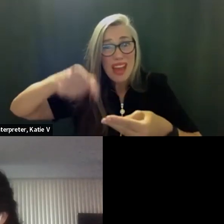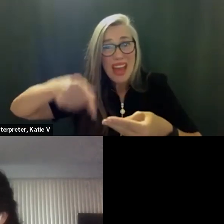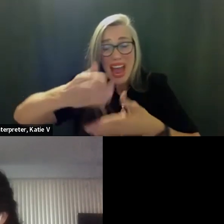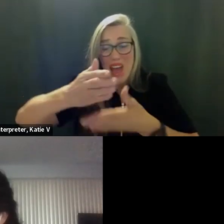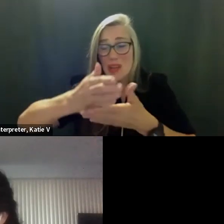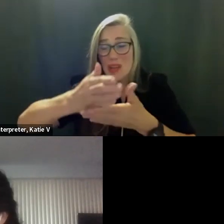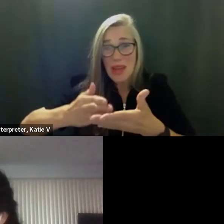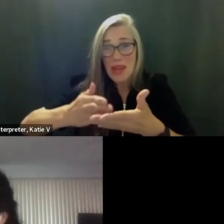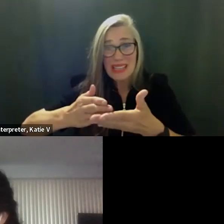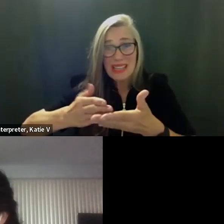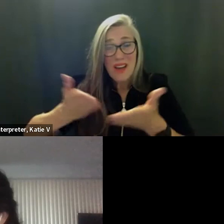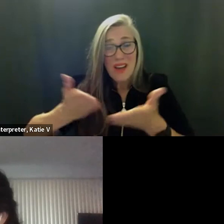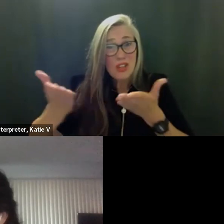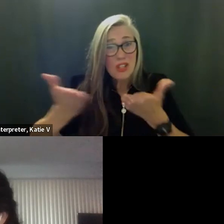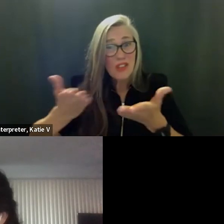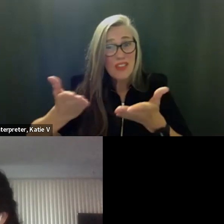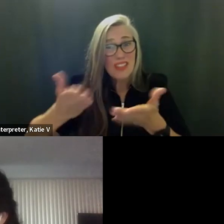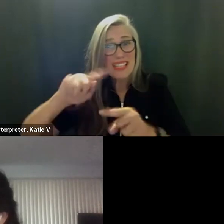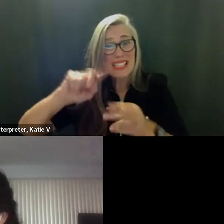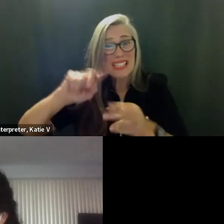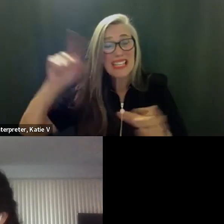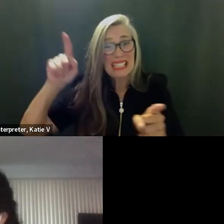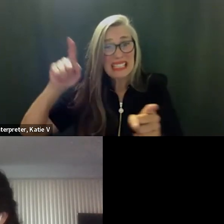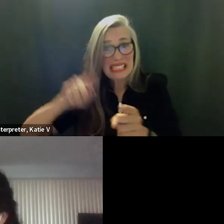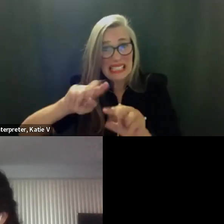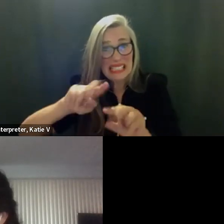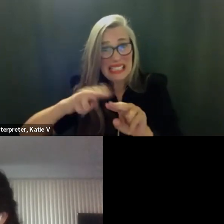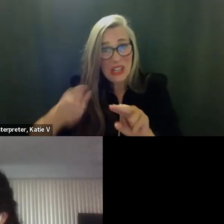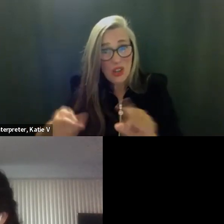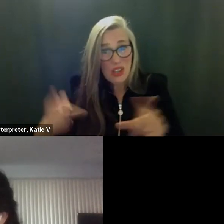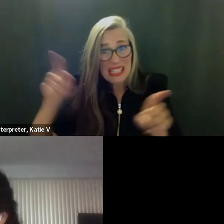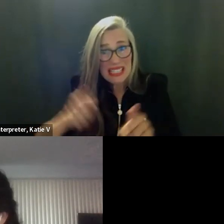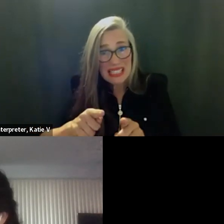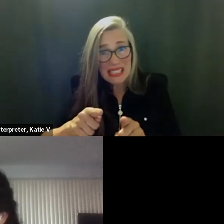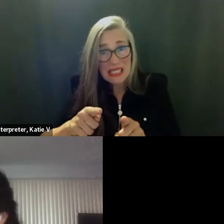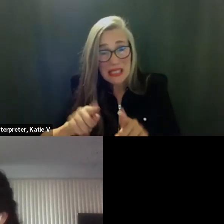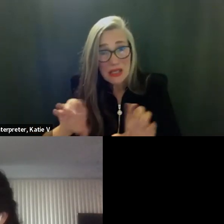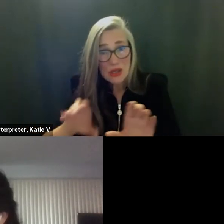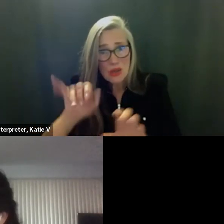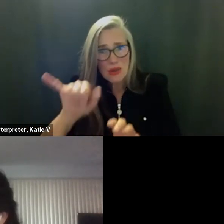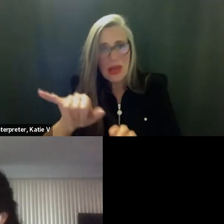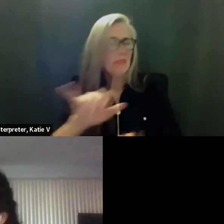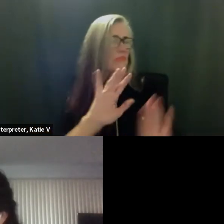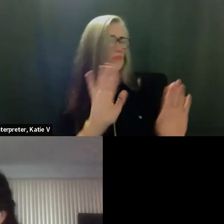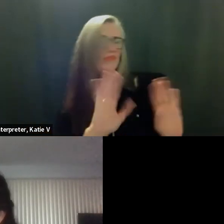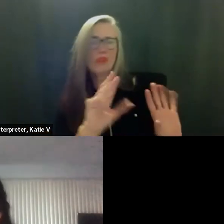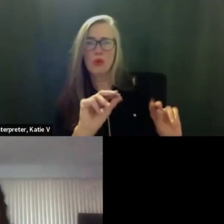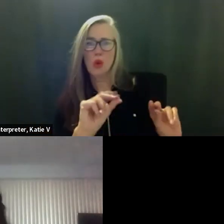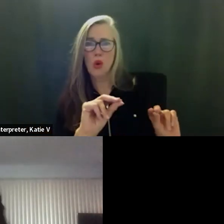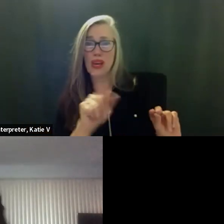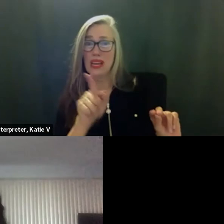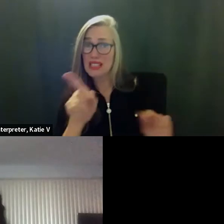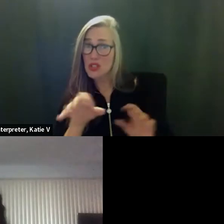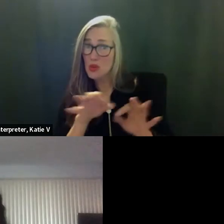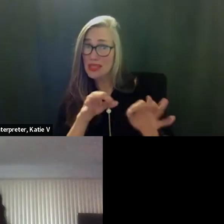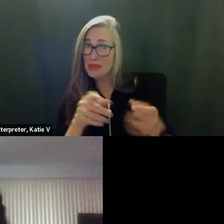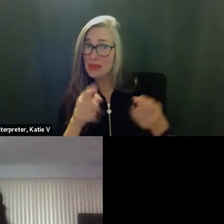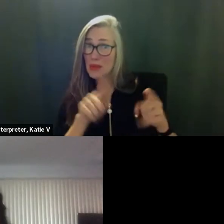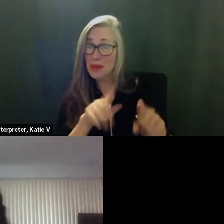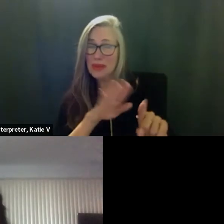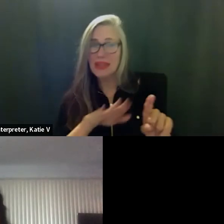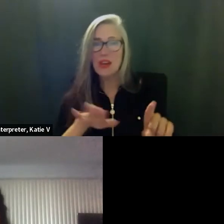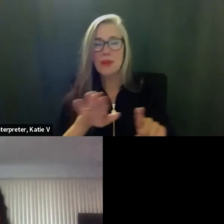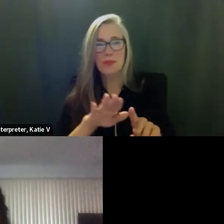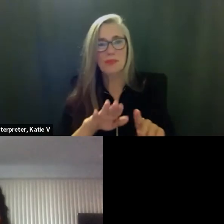services decreased in order to do that or no okay so was it explained like what was happening there yeah so it's